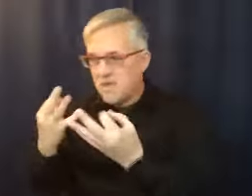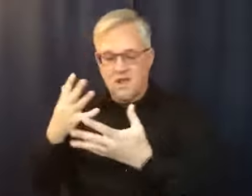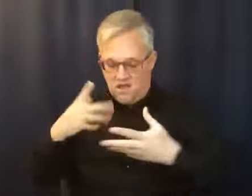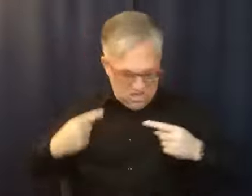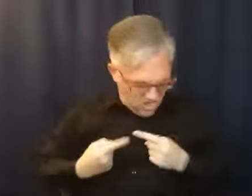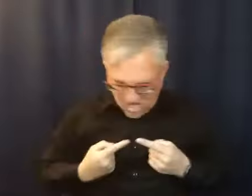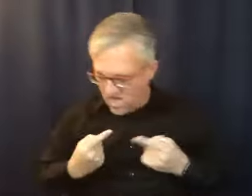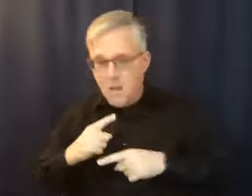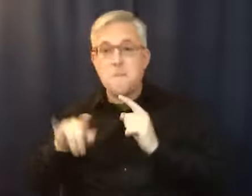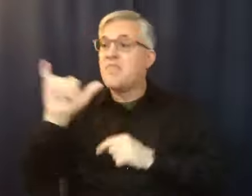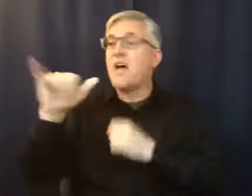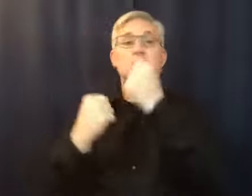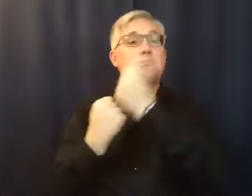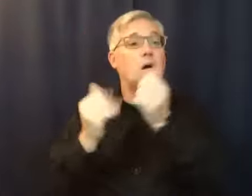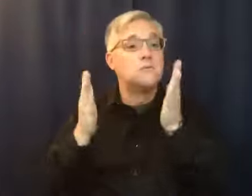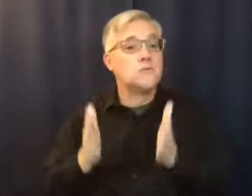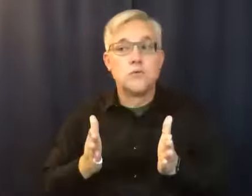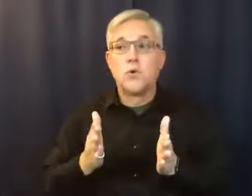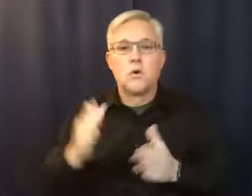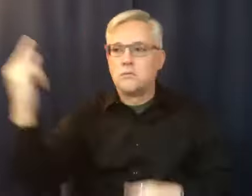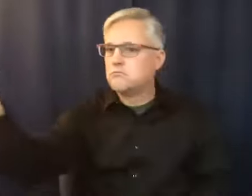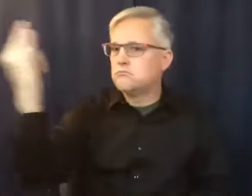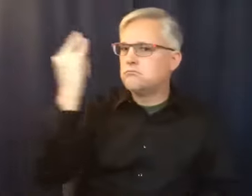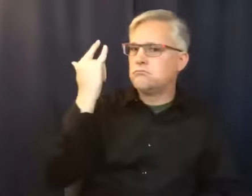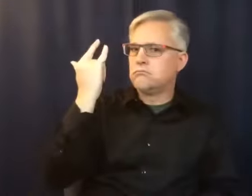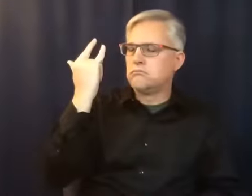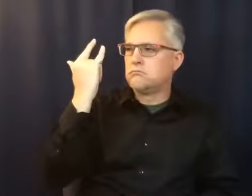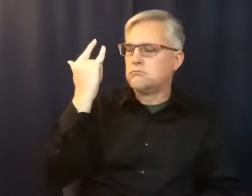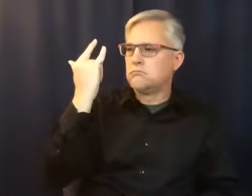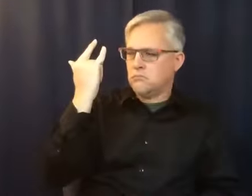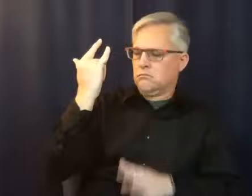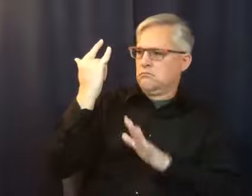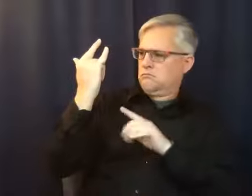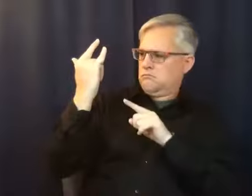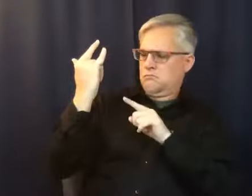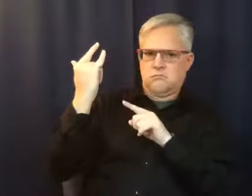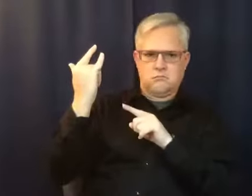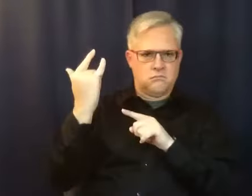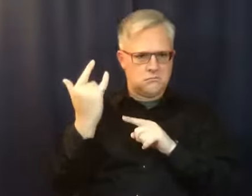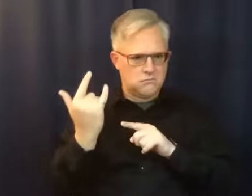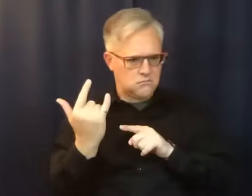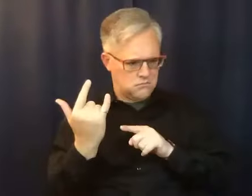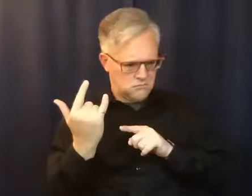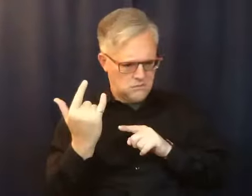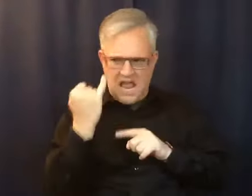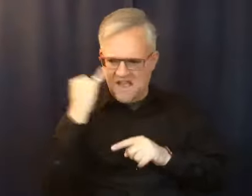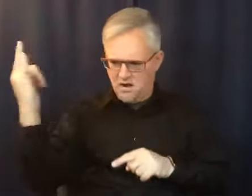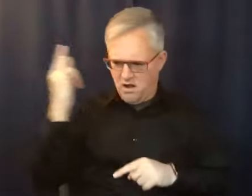me, and if I could share in rooms how I felt, then I could learn the process of loving